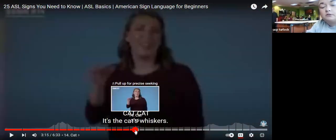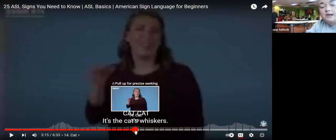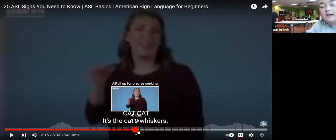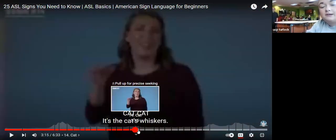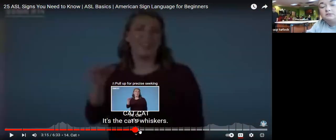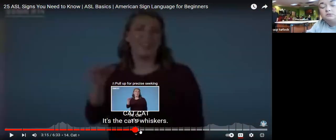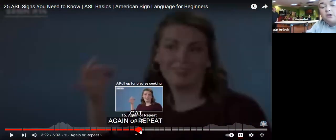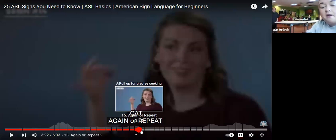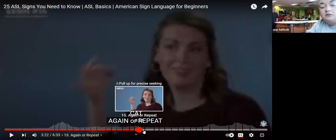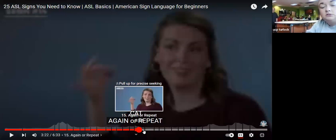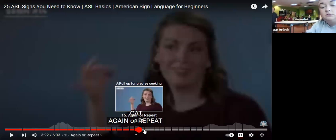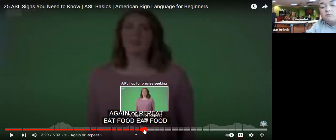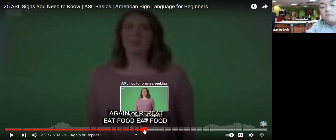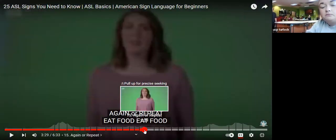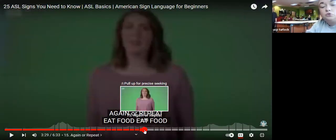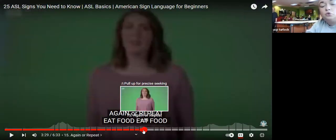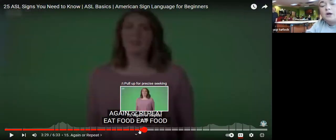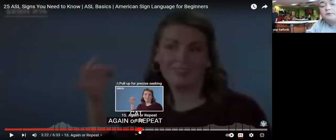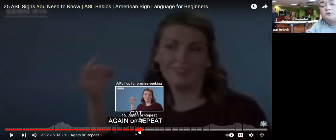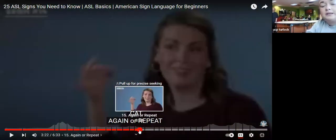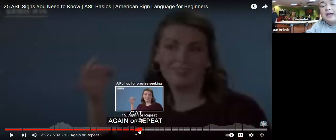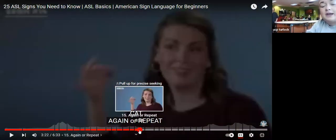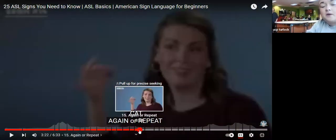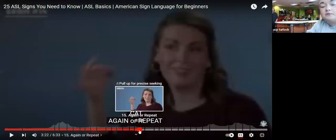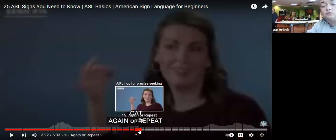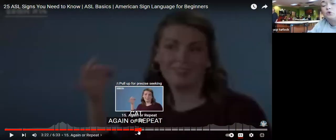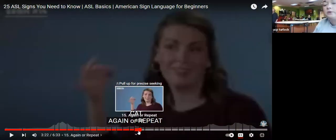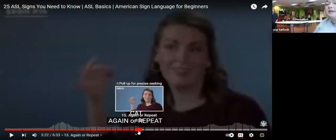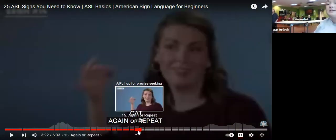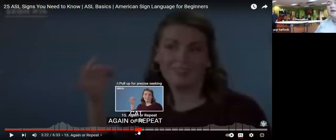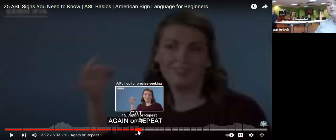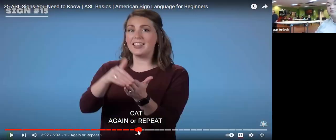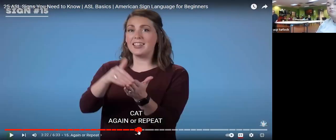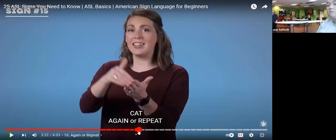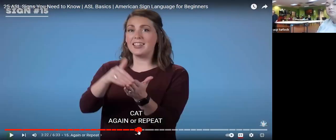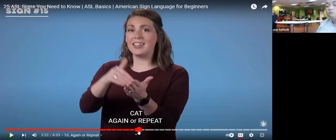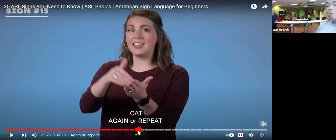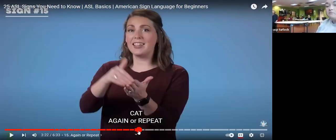pat oh how do we do again or repeat